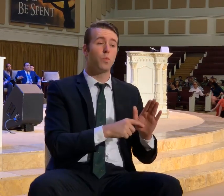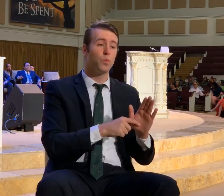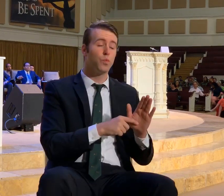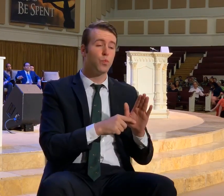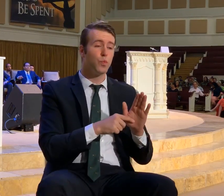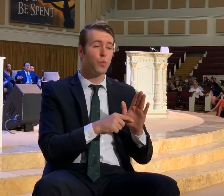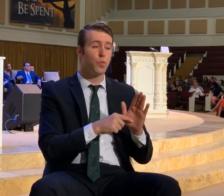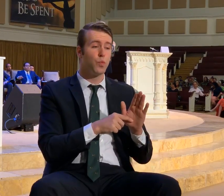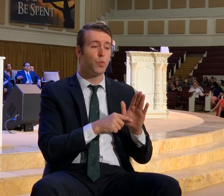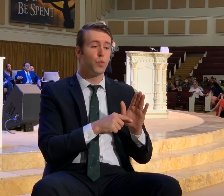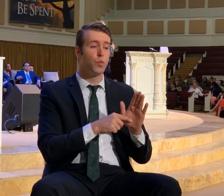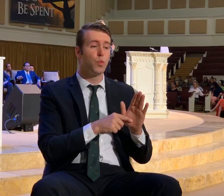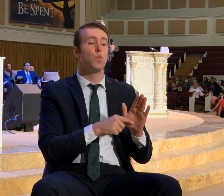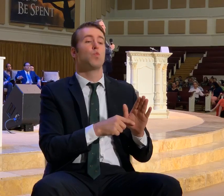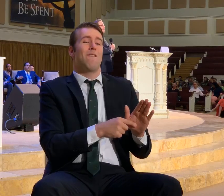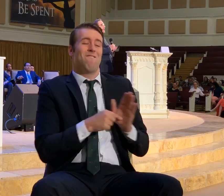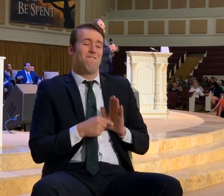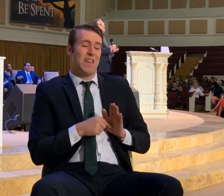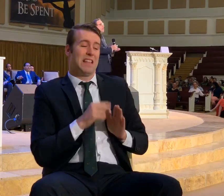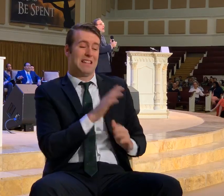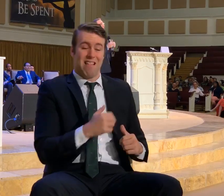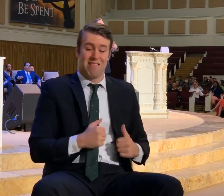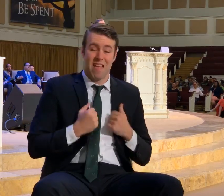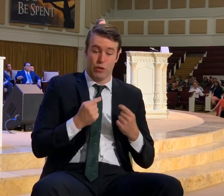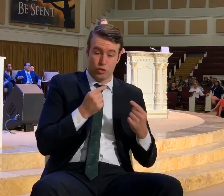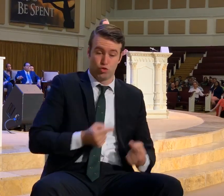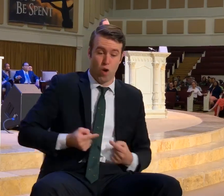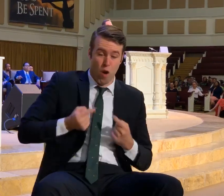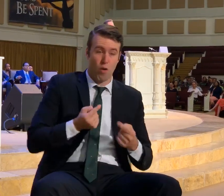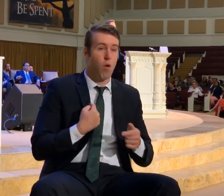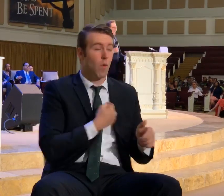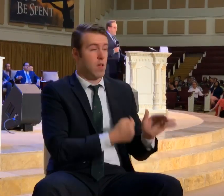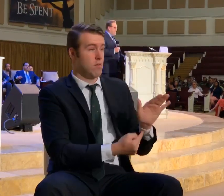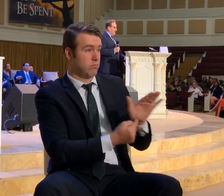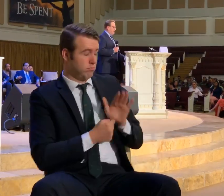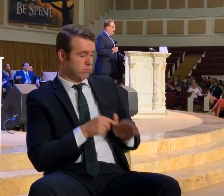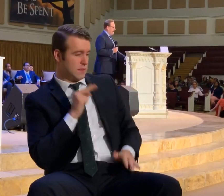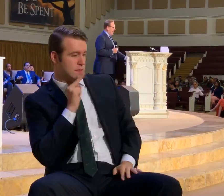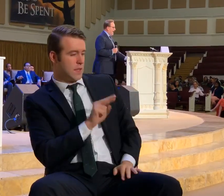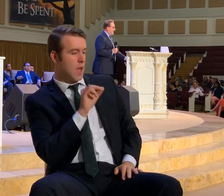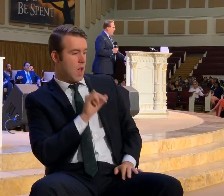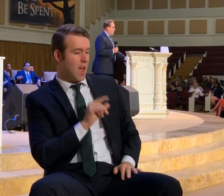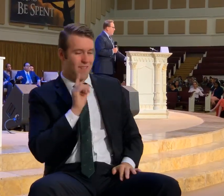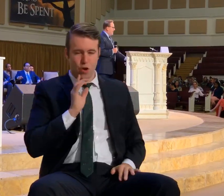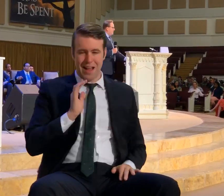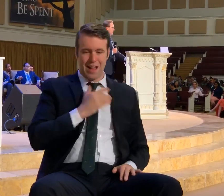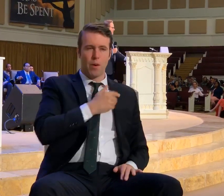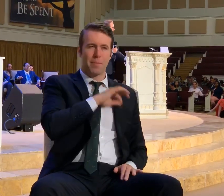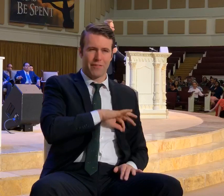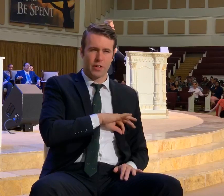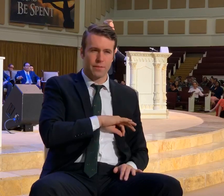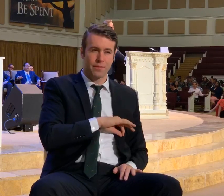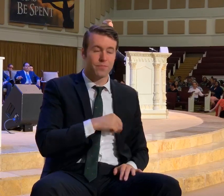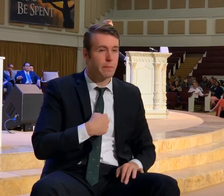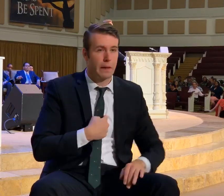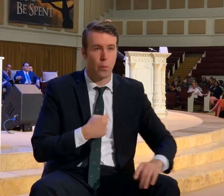struggles of his life for our benefit. And I can't wait.